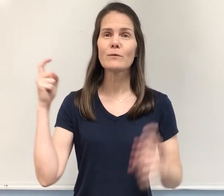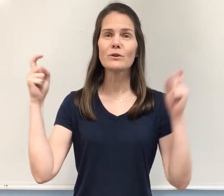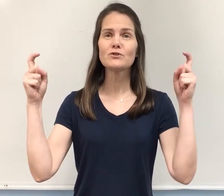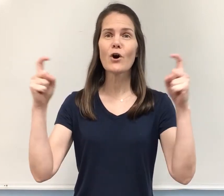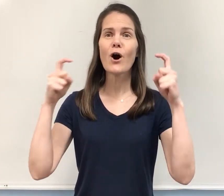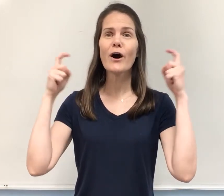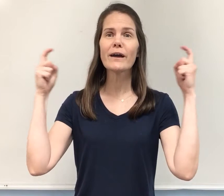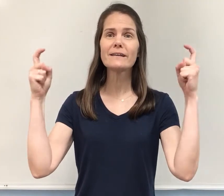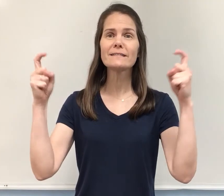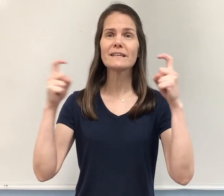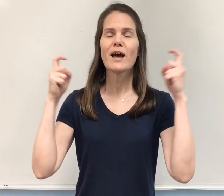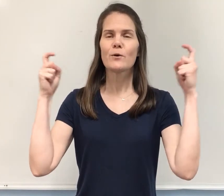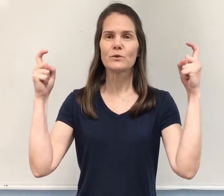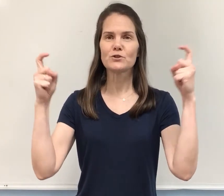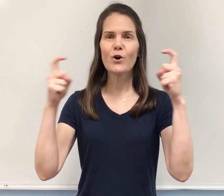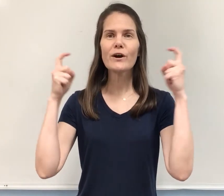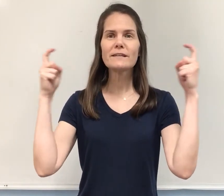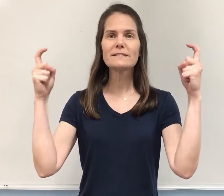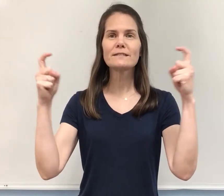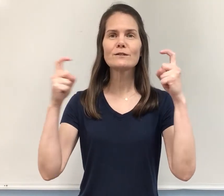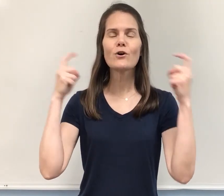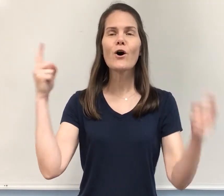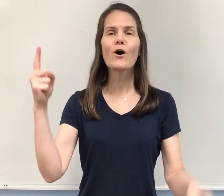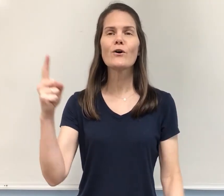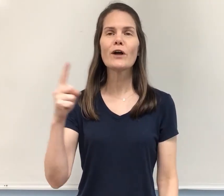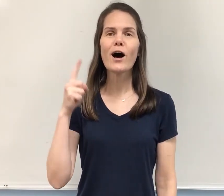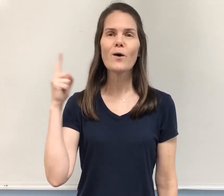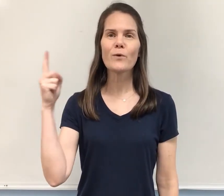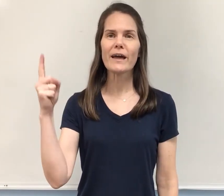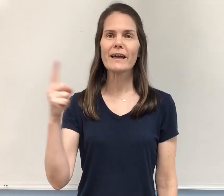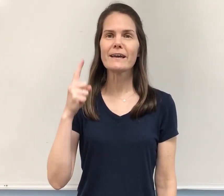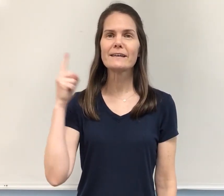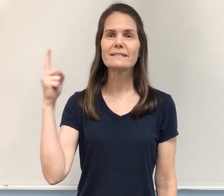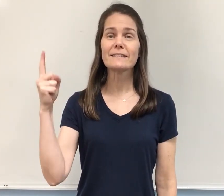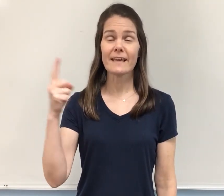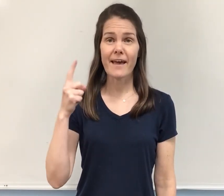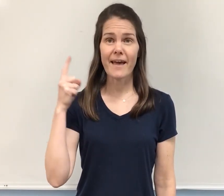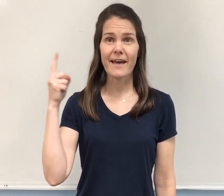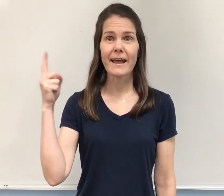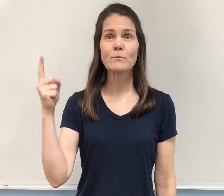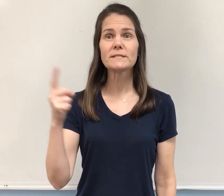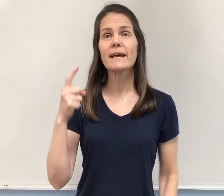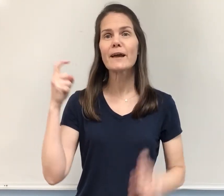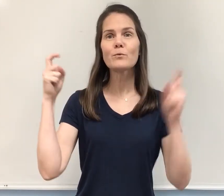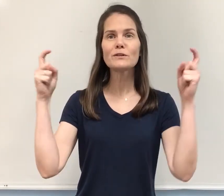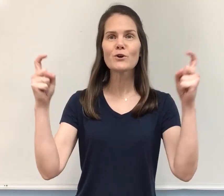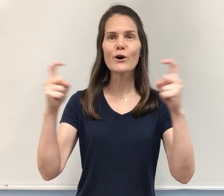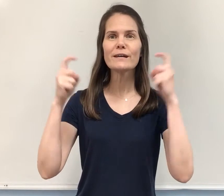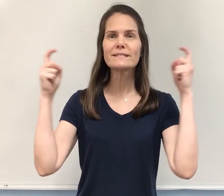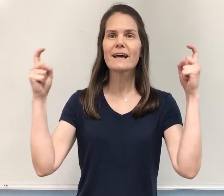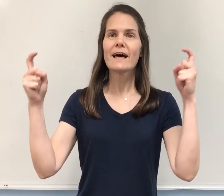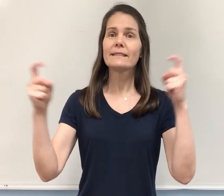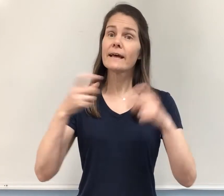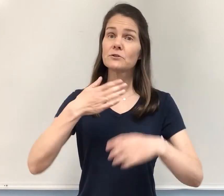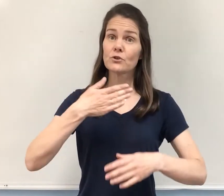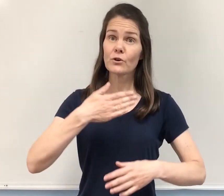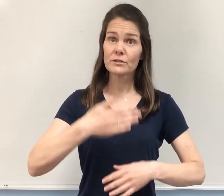rejoice. Rejoice in the Lord always. Again I will say rejoice. Let your